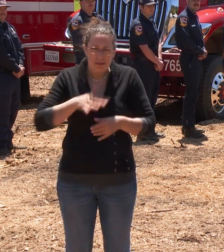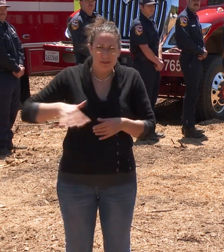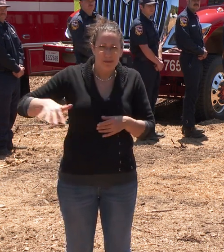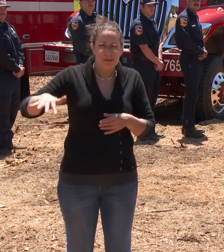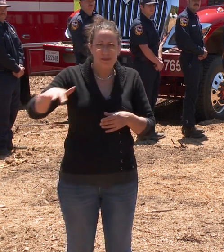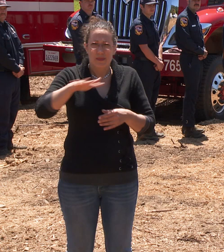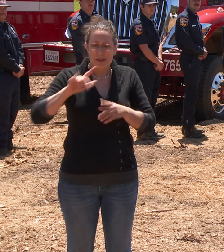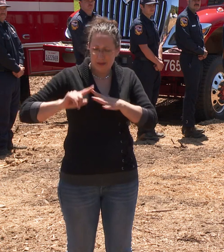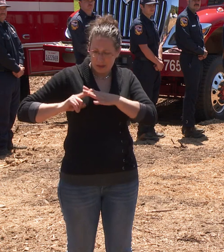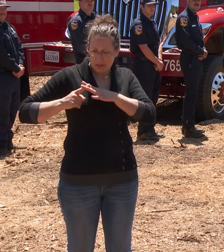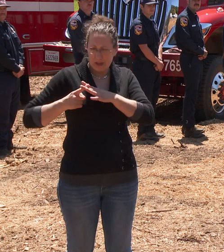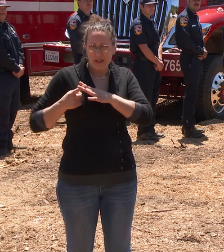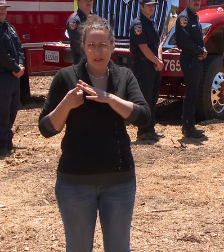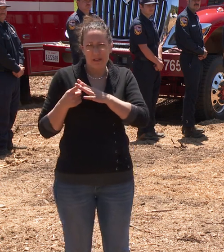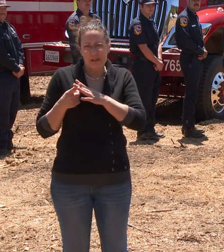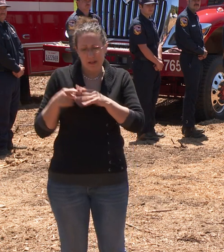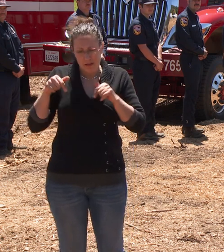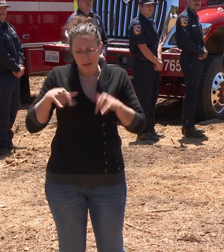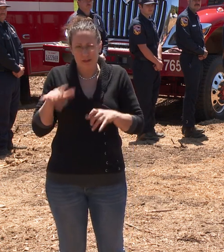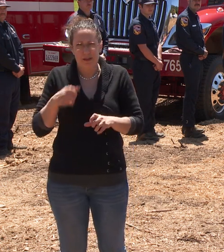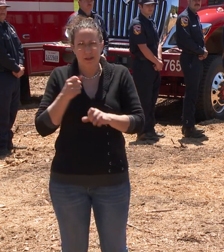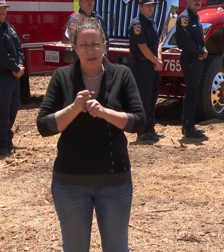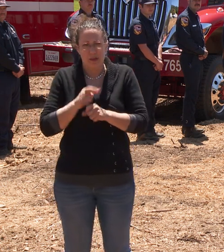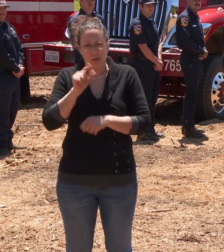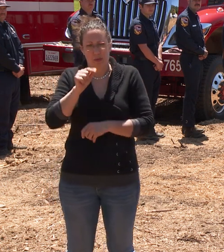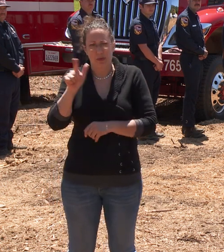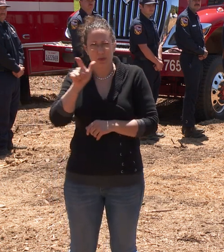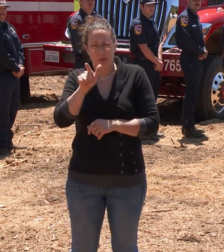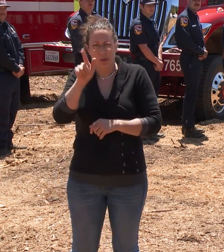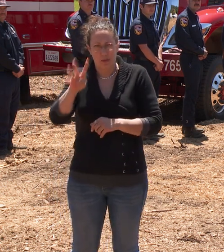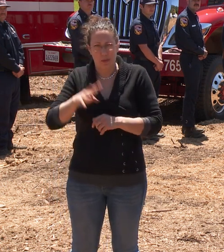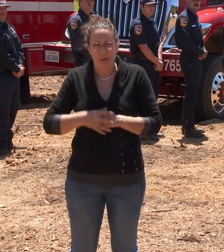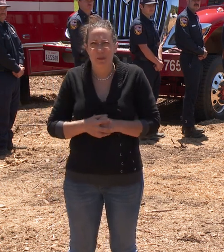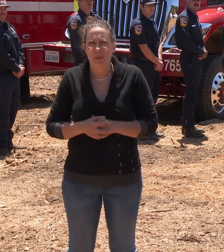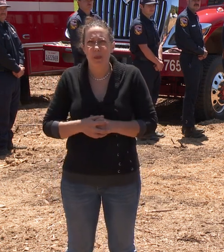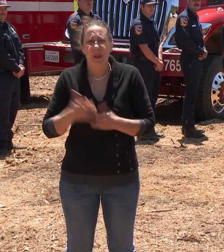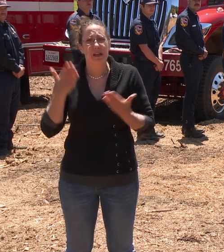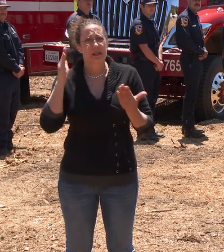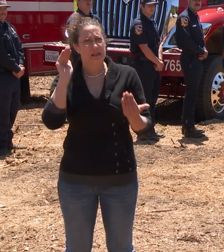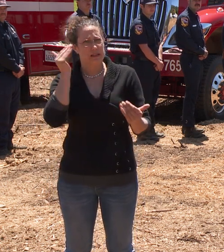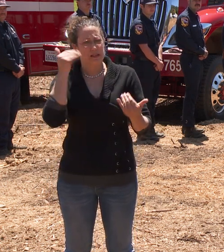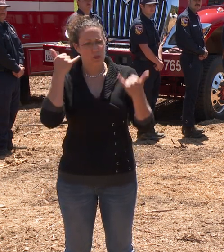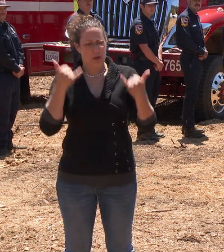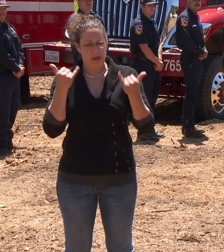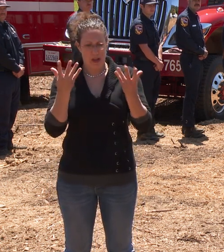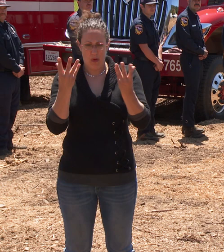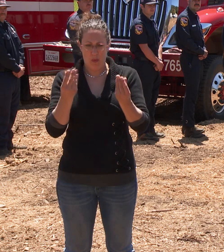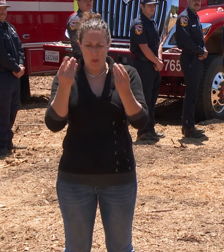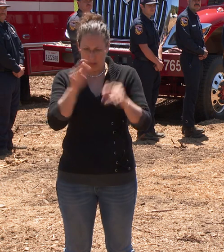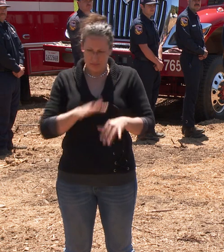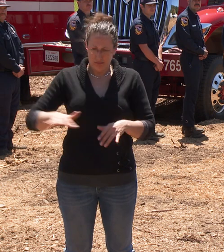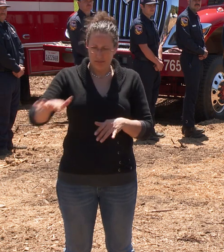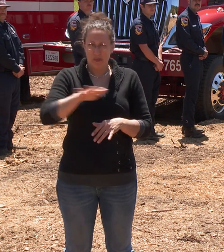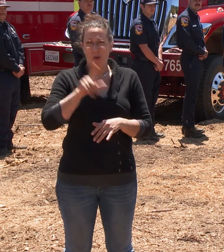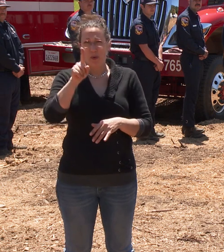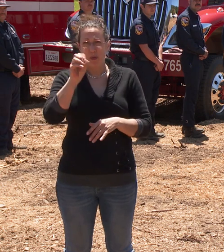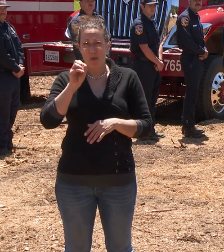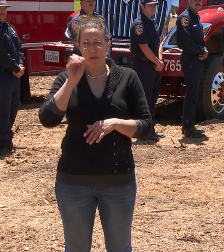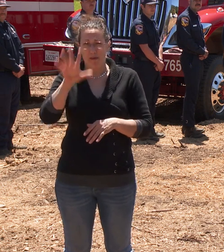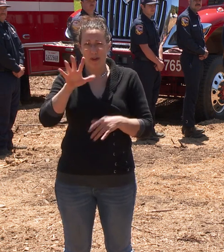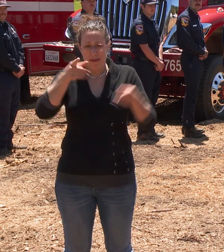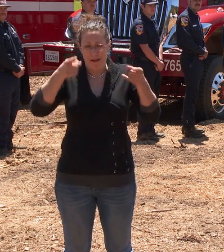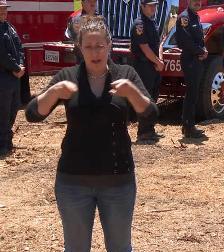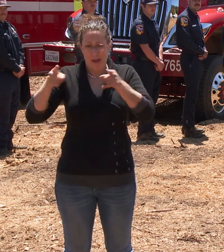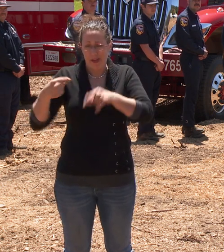since the beginning of 2024. And while it might seem wet across the state, 105 of those fires occurred